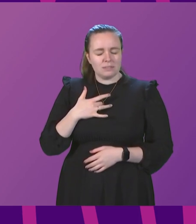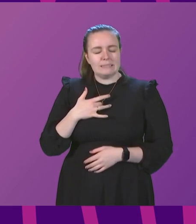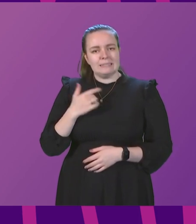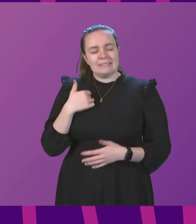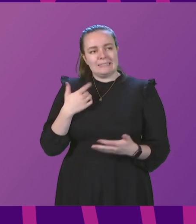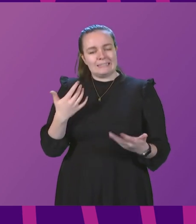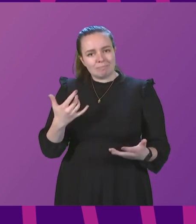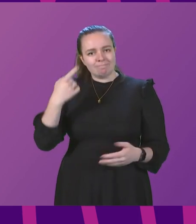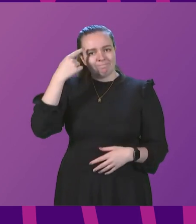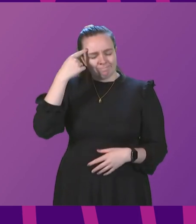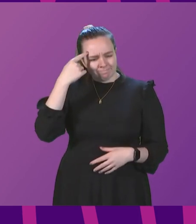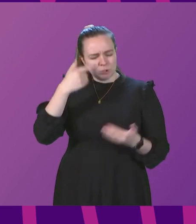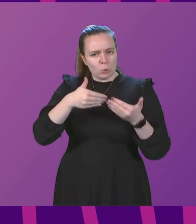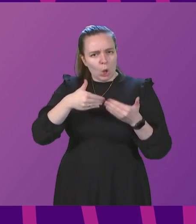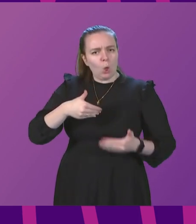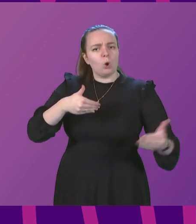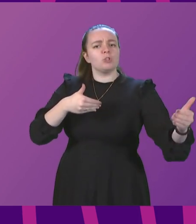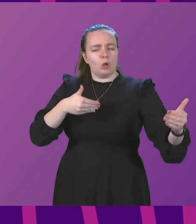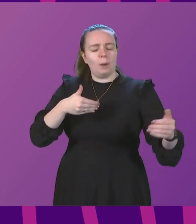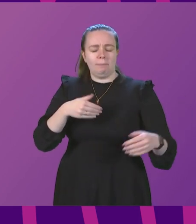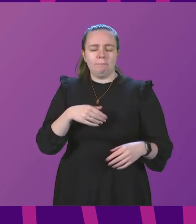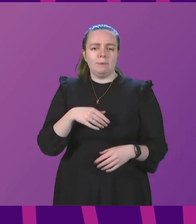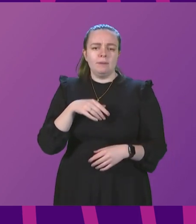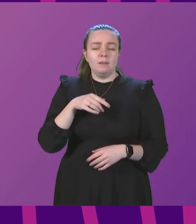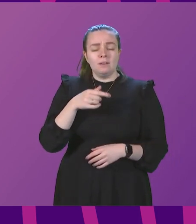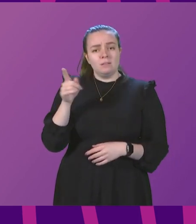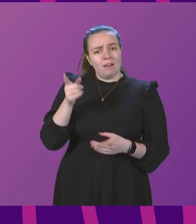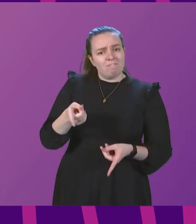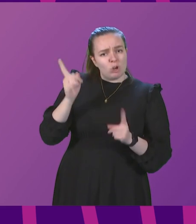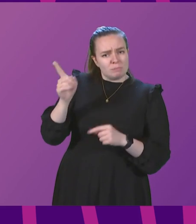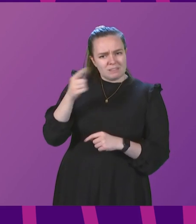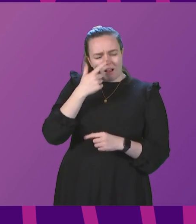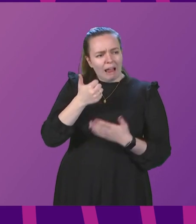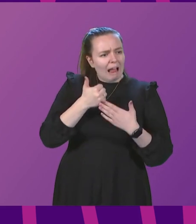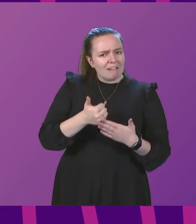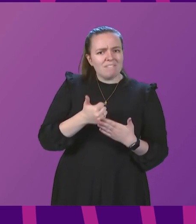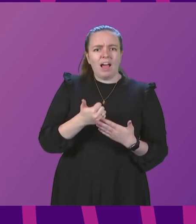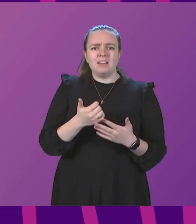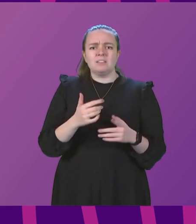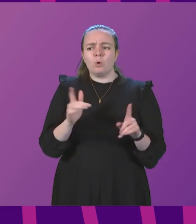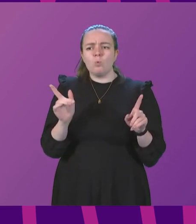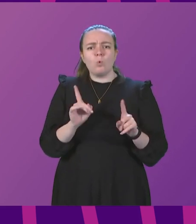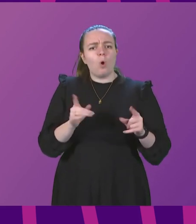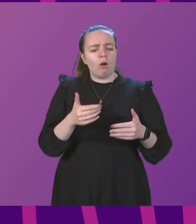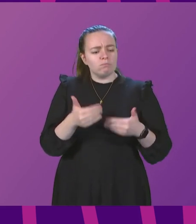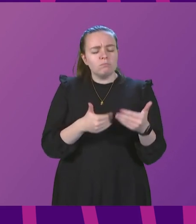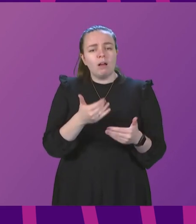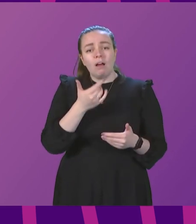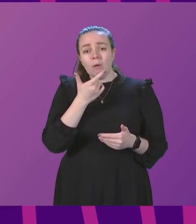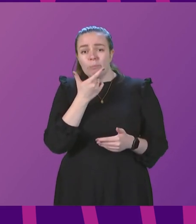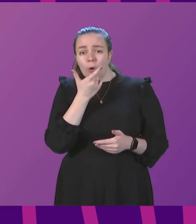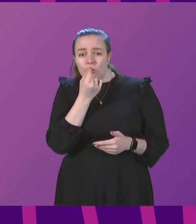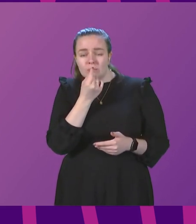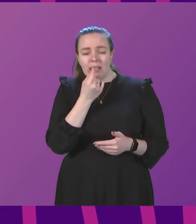to the longer term. And in that regard, can the First Minister advise as to where matters stand on the possibility